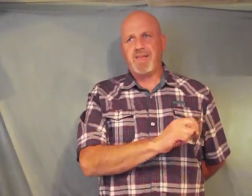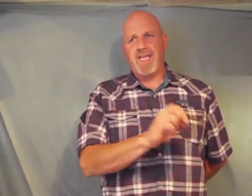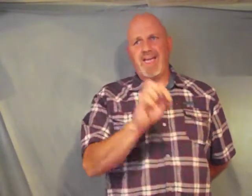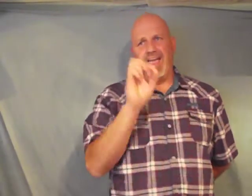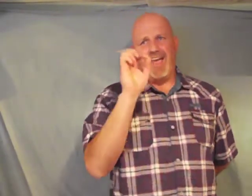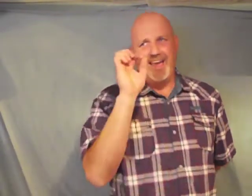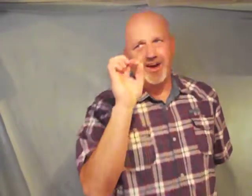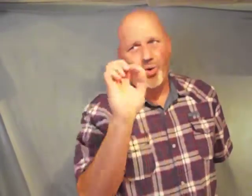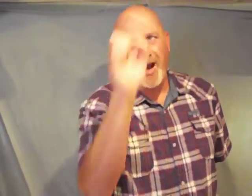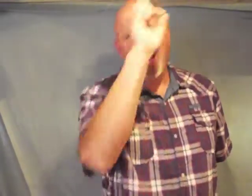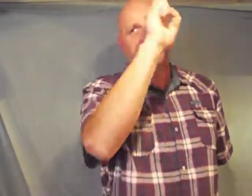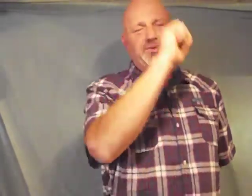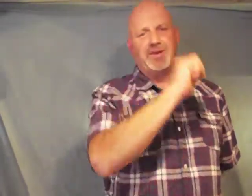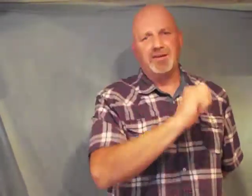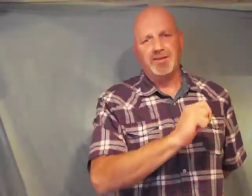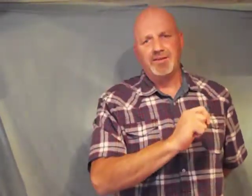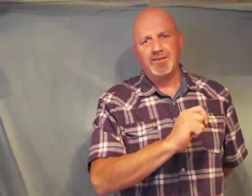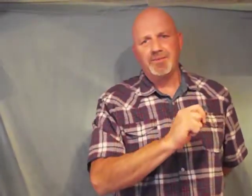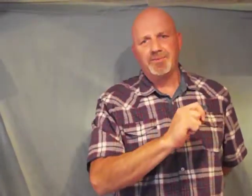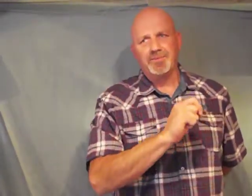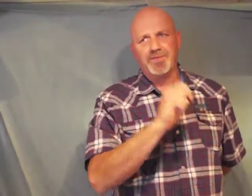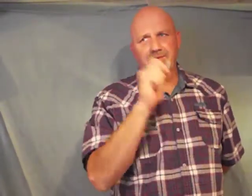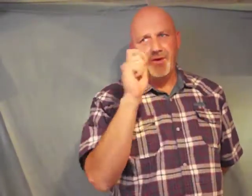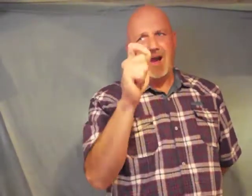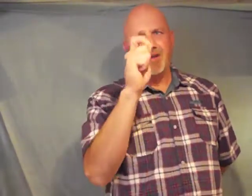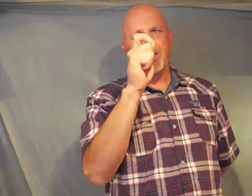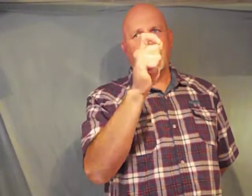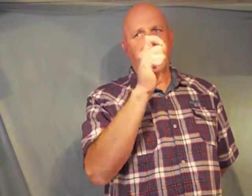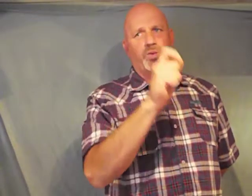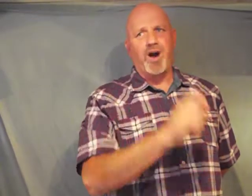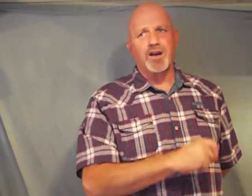equipped for every good work